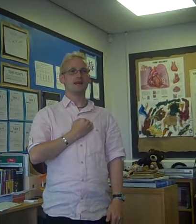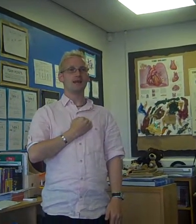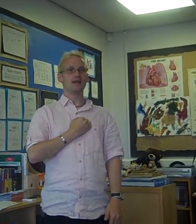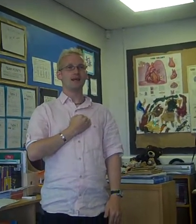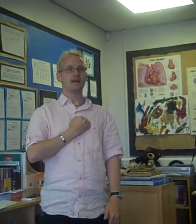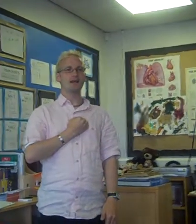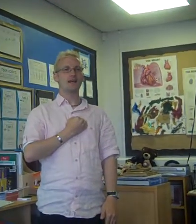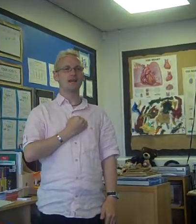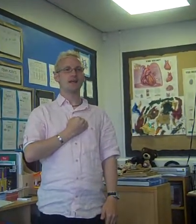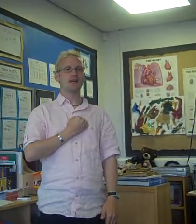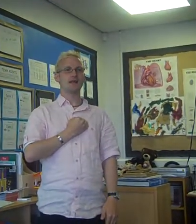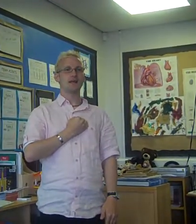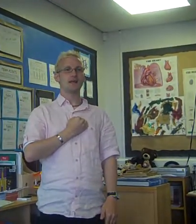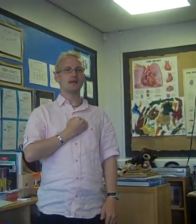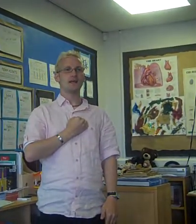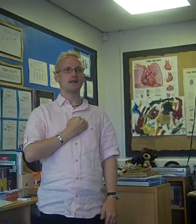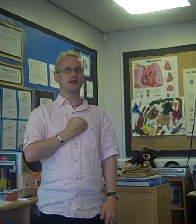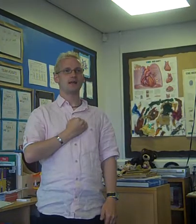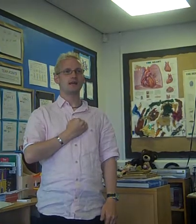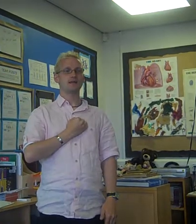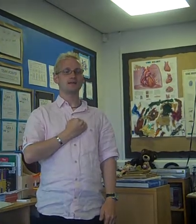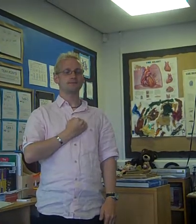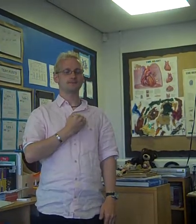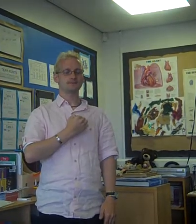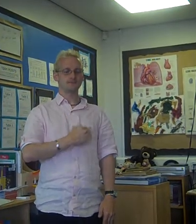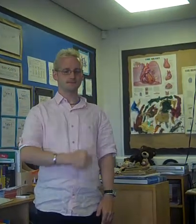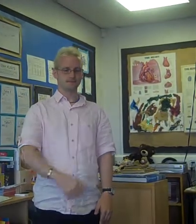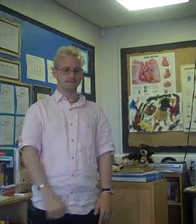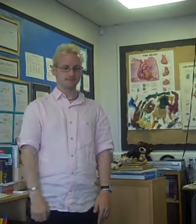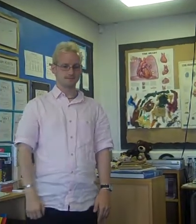If I can just believe in me Thank you.